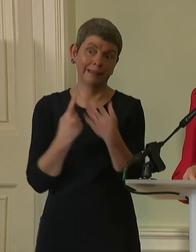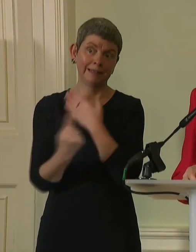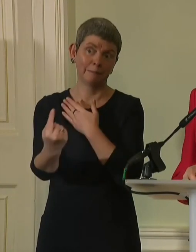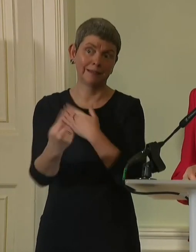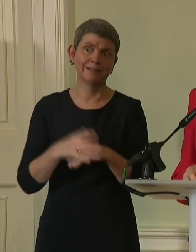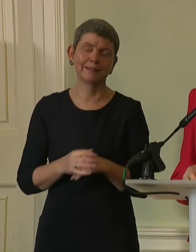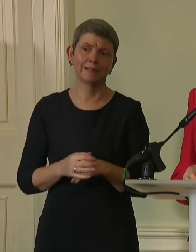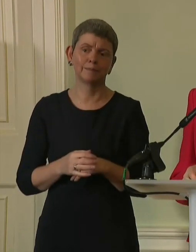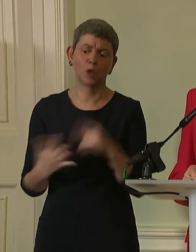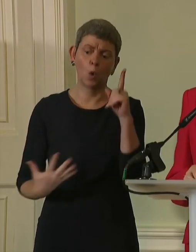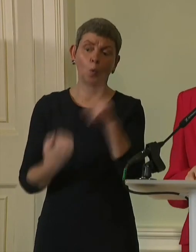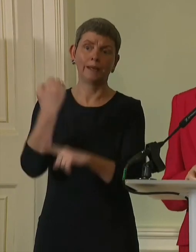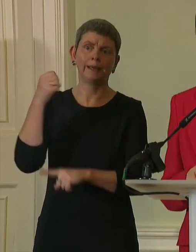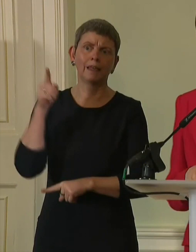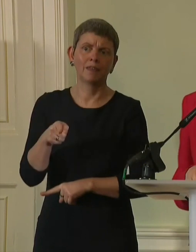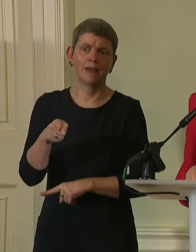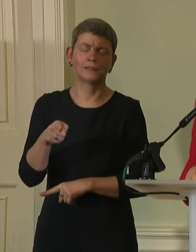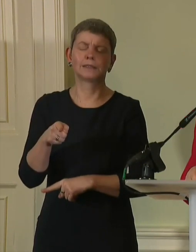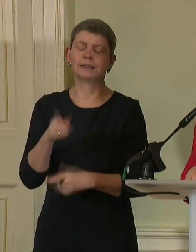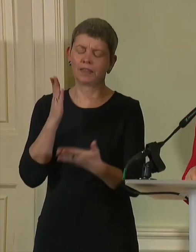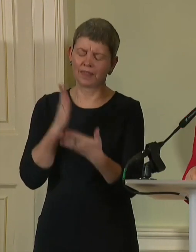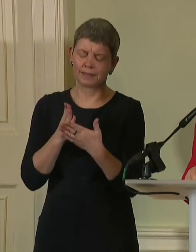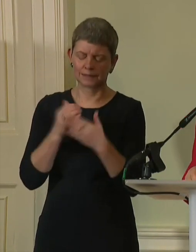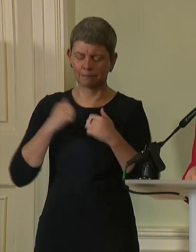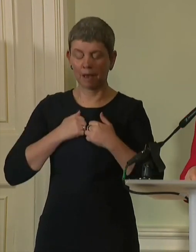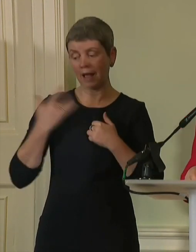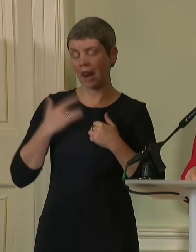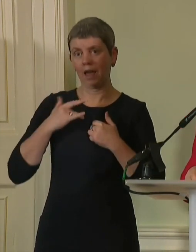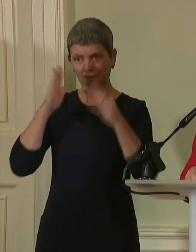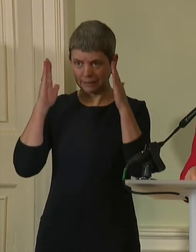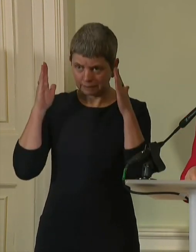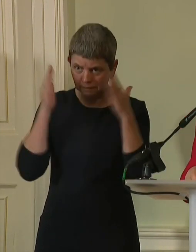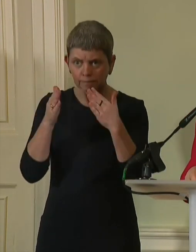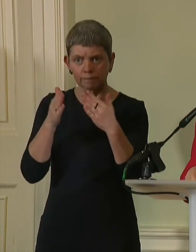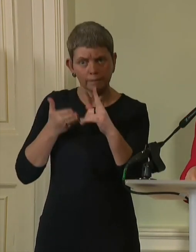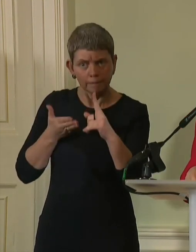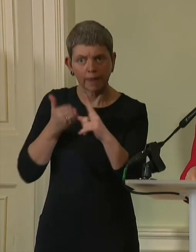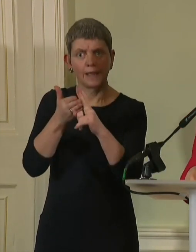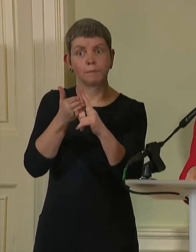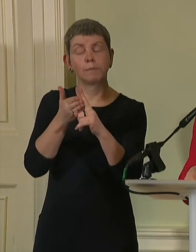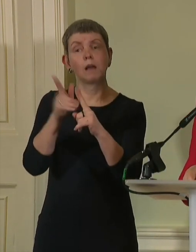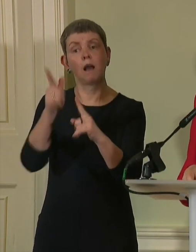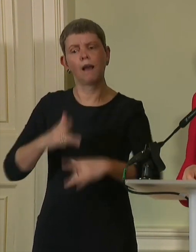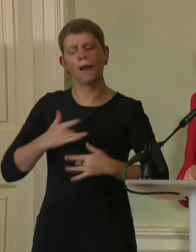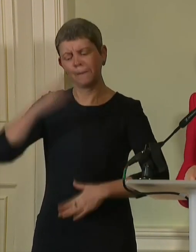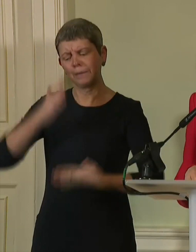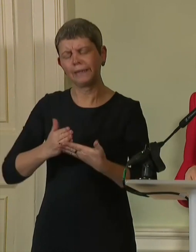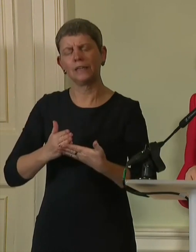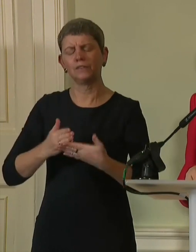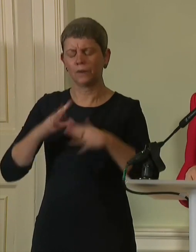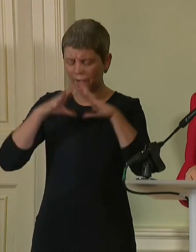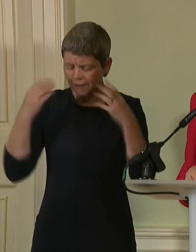Winning independence is the cause I have dedicated a lifetime to. It is a cause I believe in with